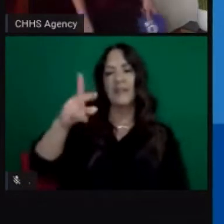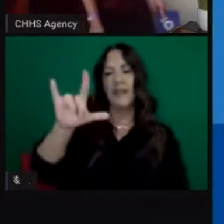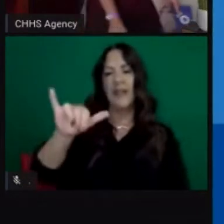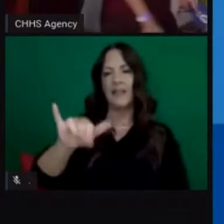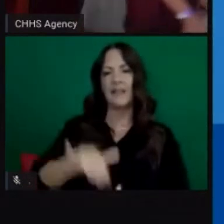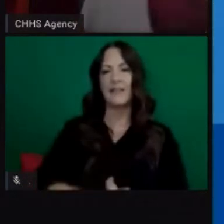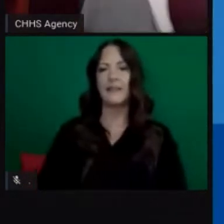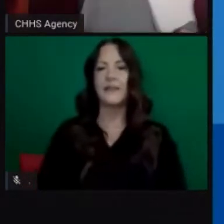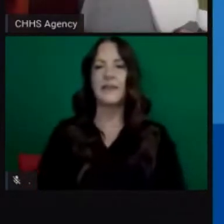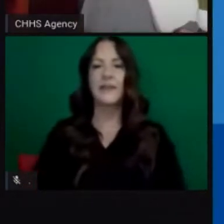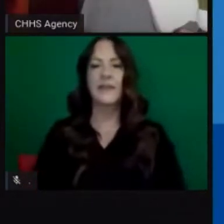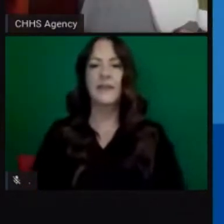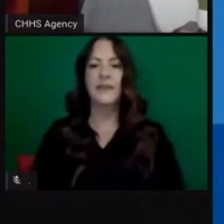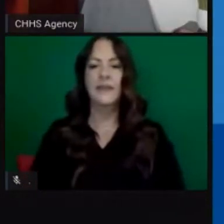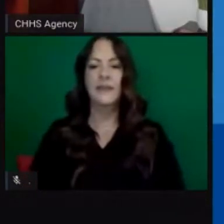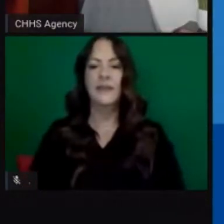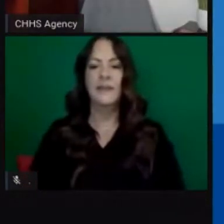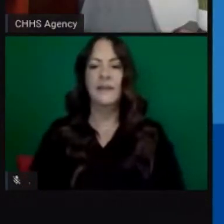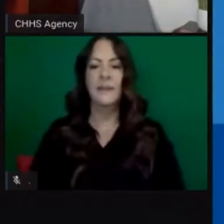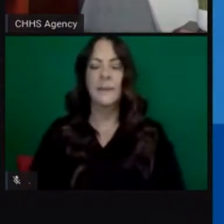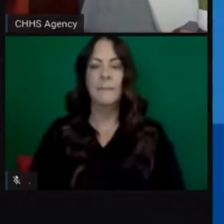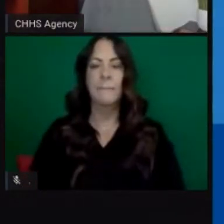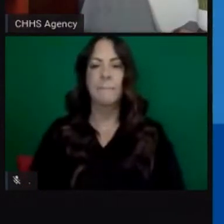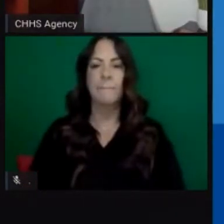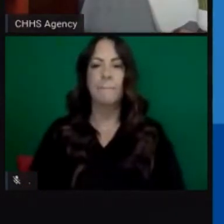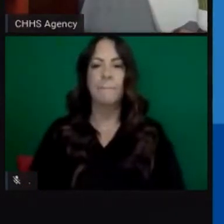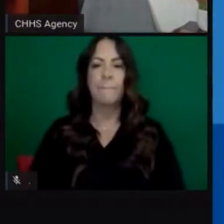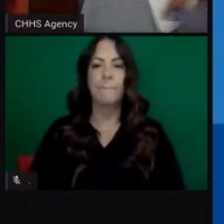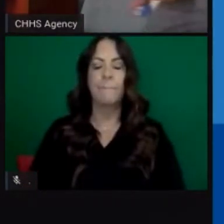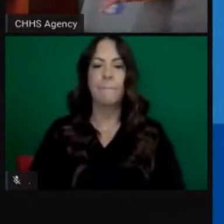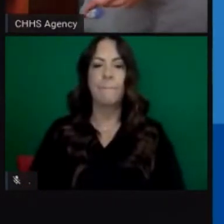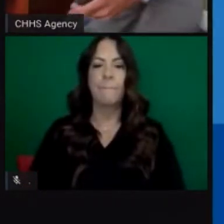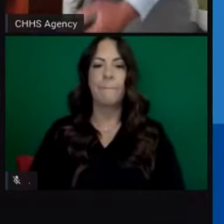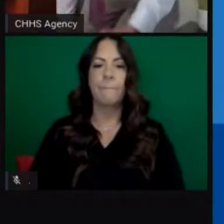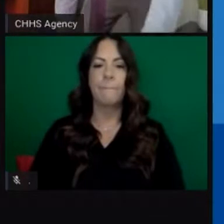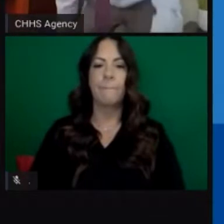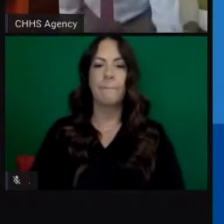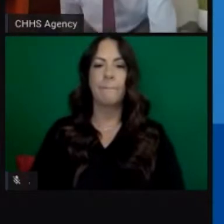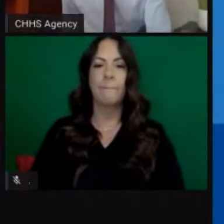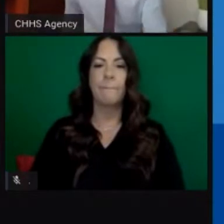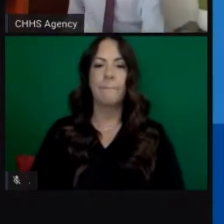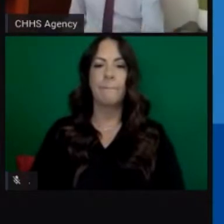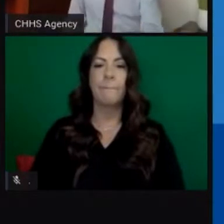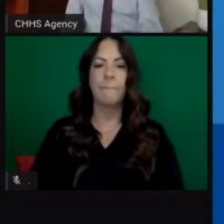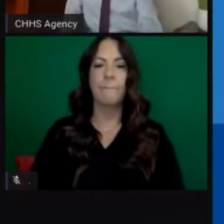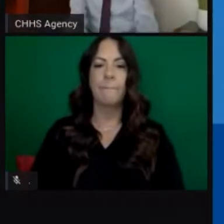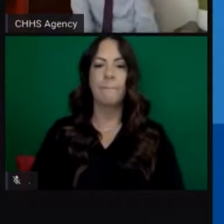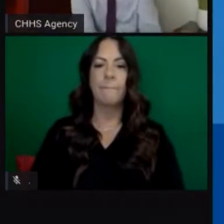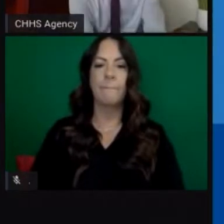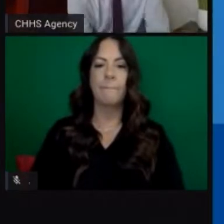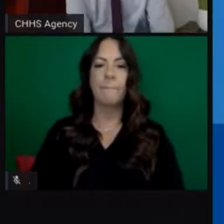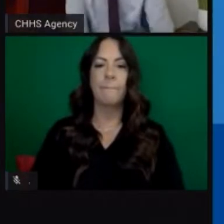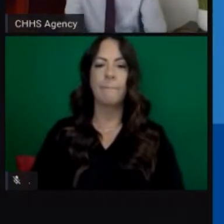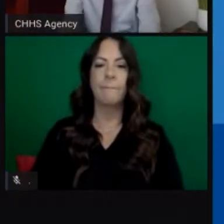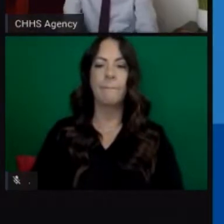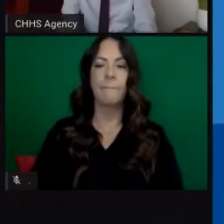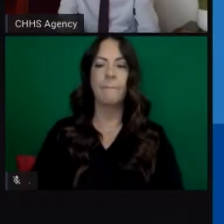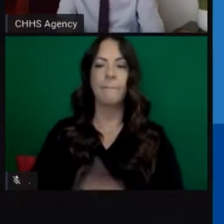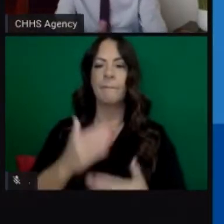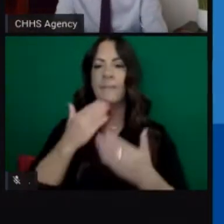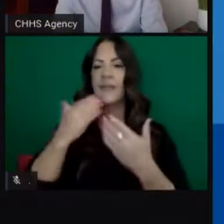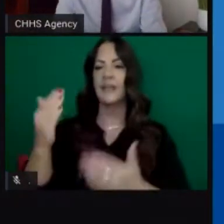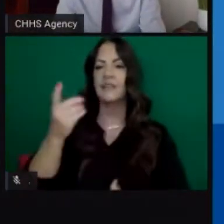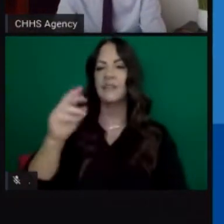Thank you, Dr. Paon.